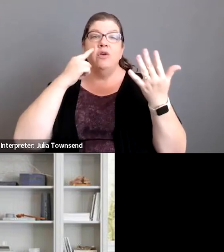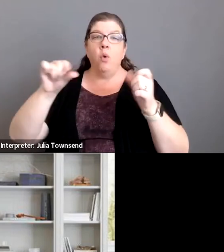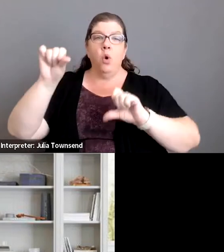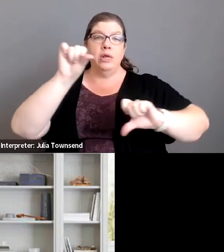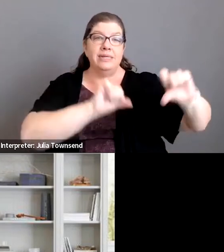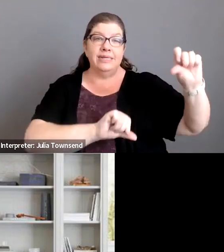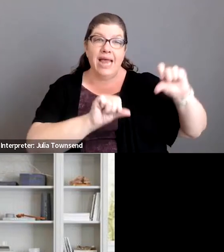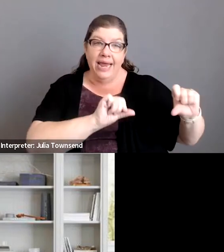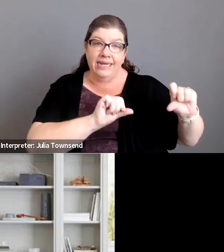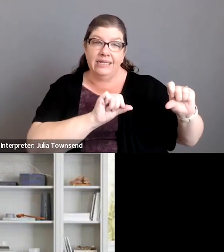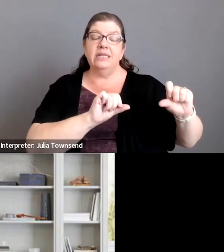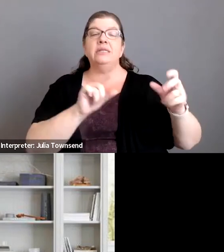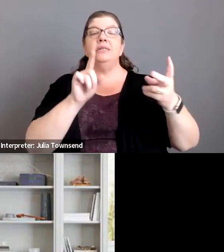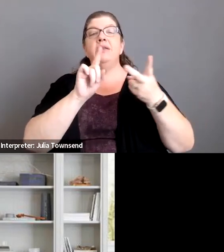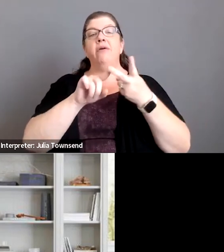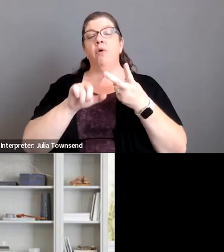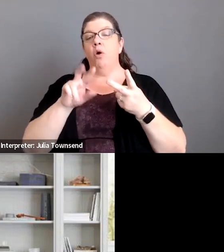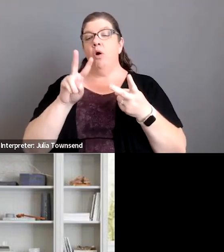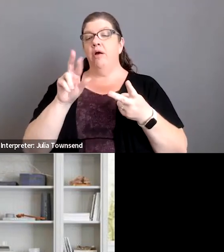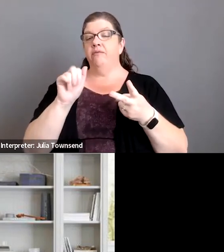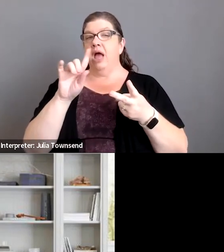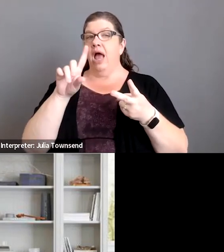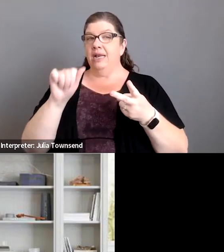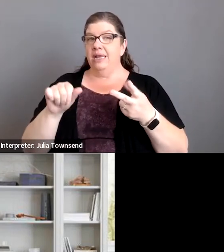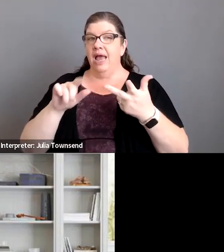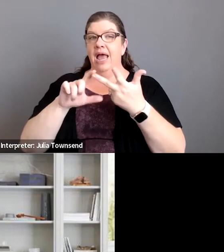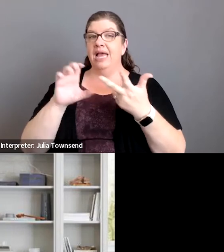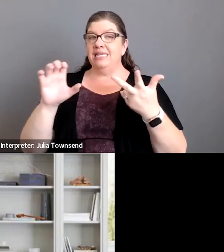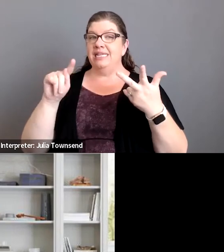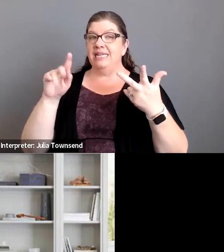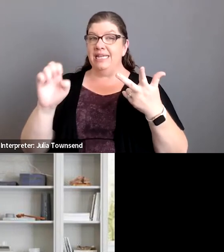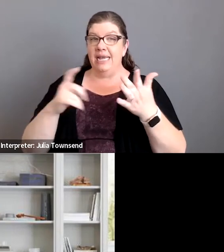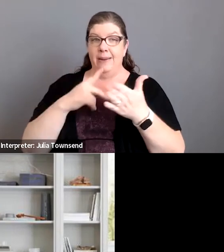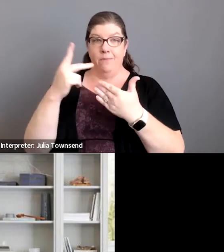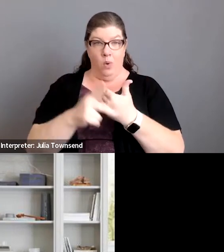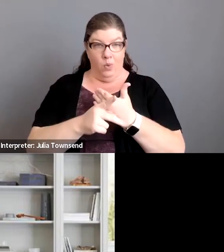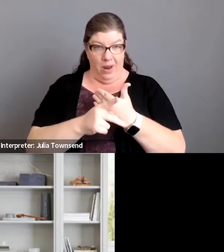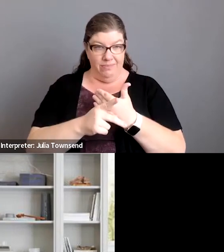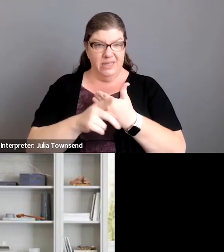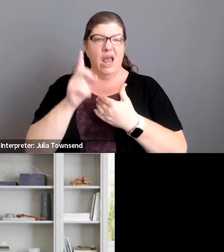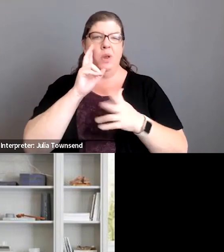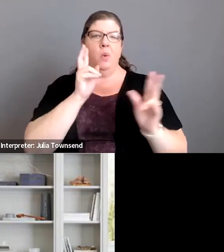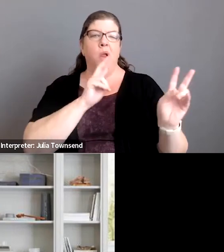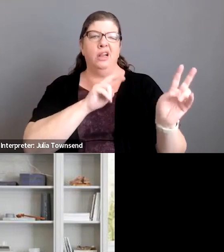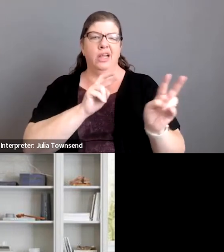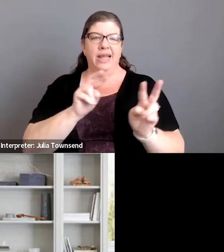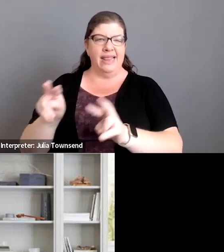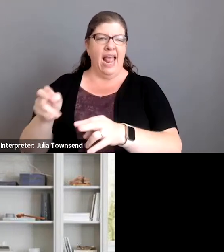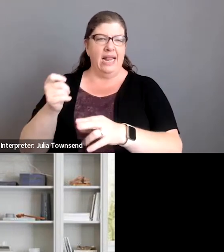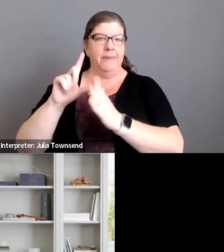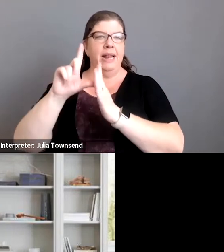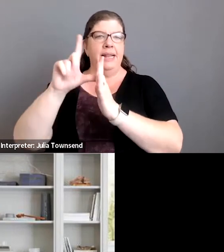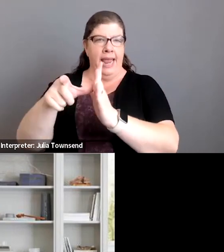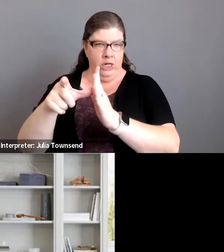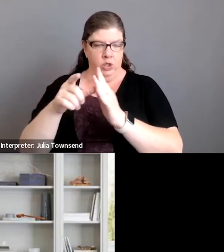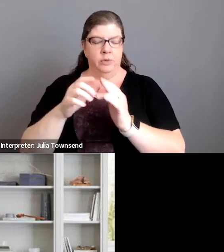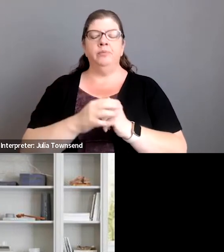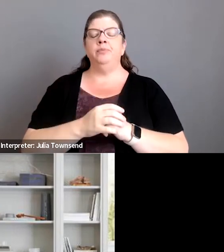science for vada for cte programs and we'll look a little bit at that a little bit later